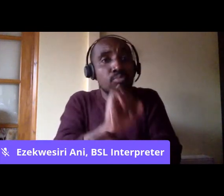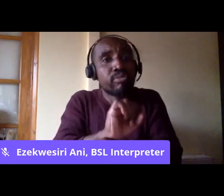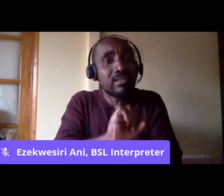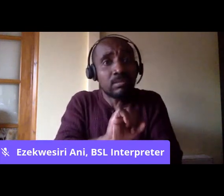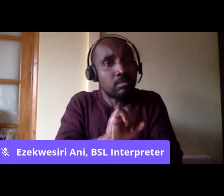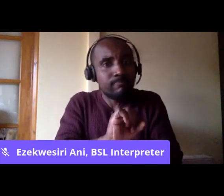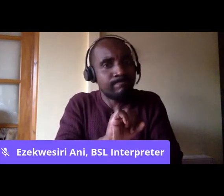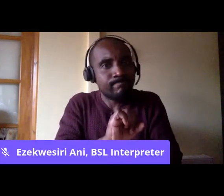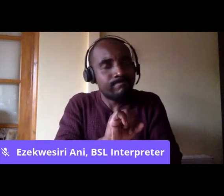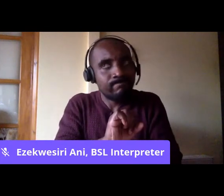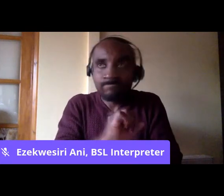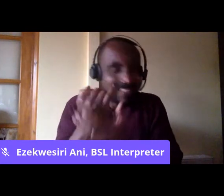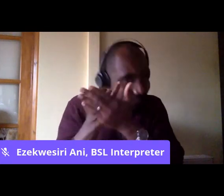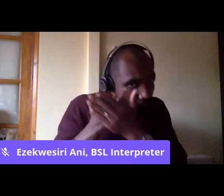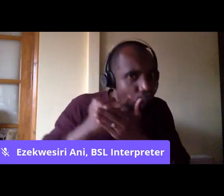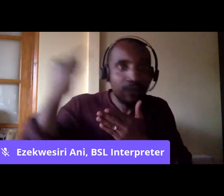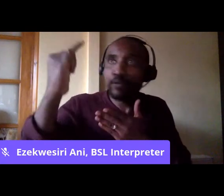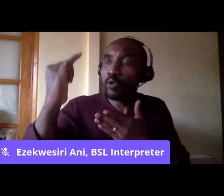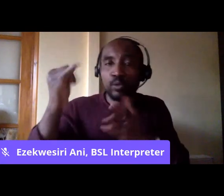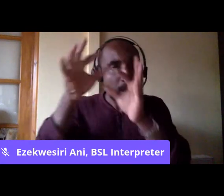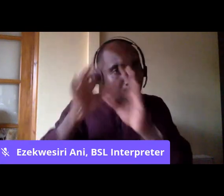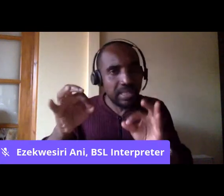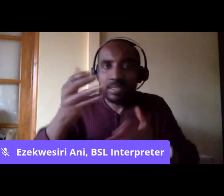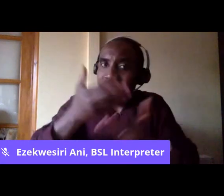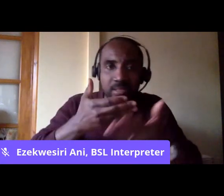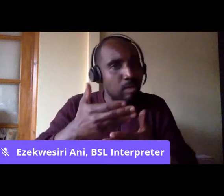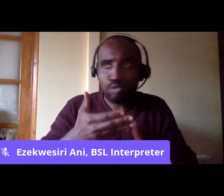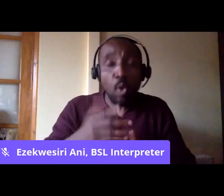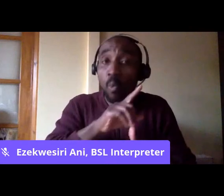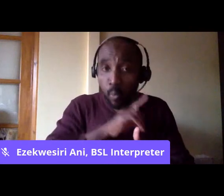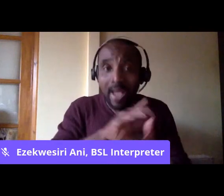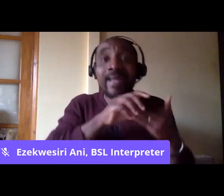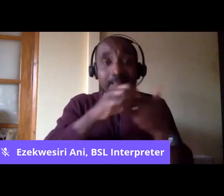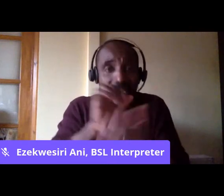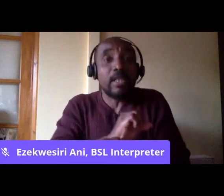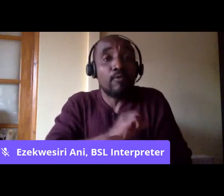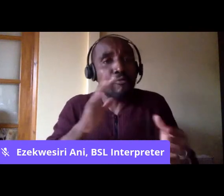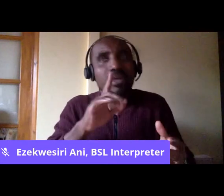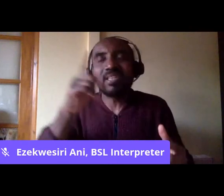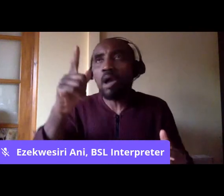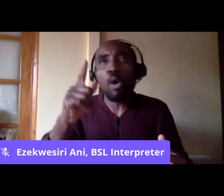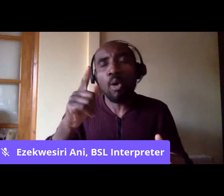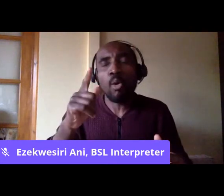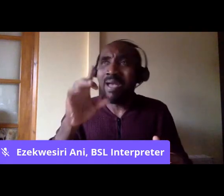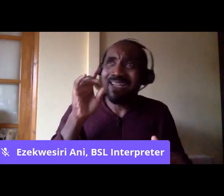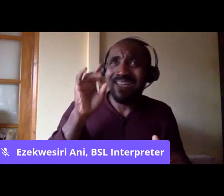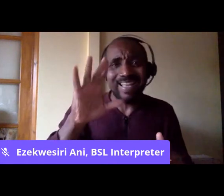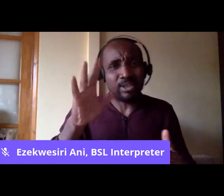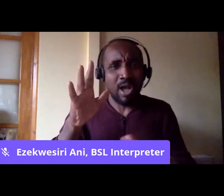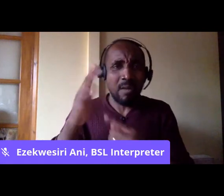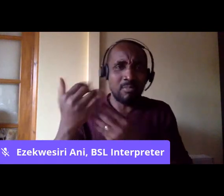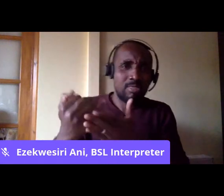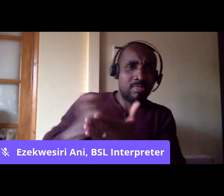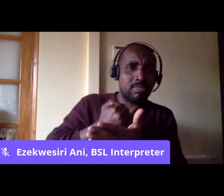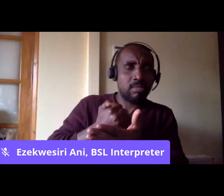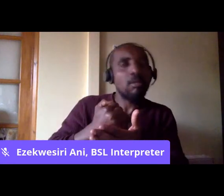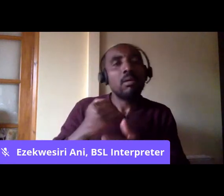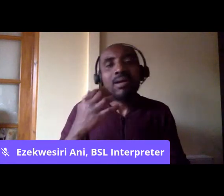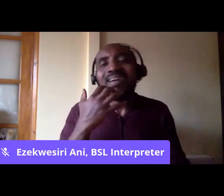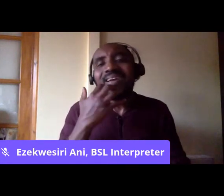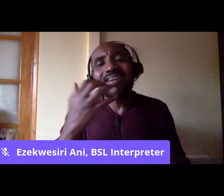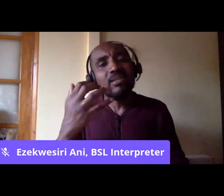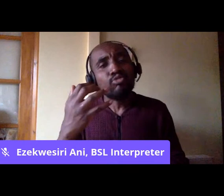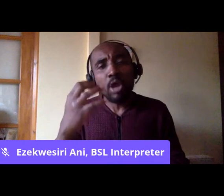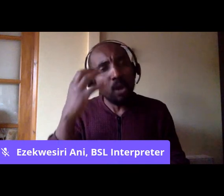their refusal to enter into a peace process, they'll say that that's Islamophobia. And, you know, the Israeli government does the same.